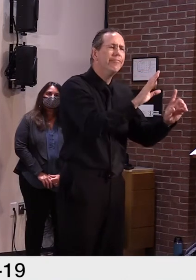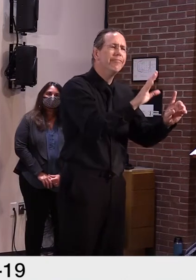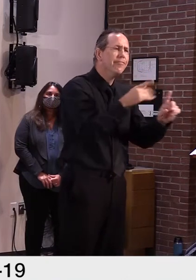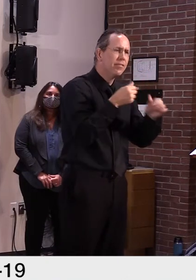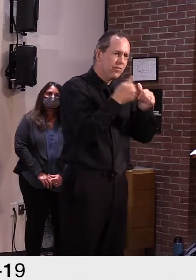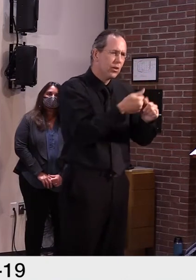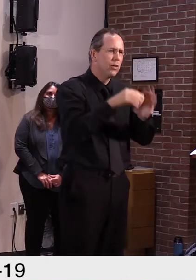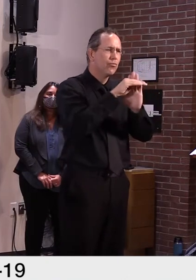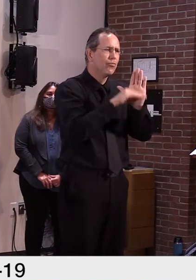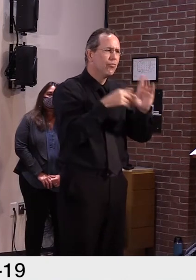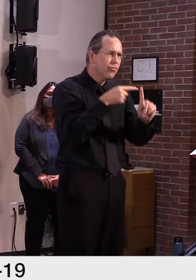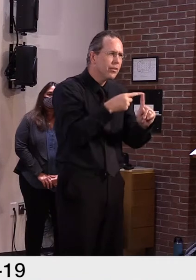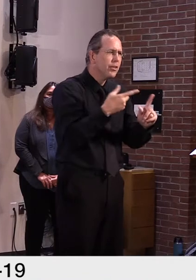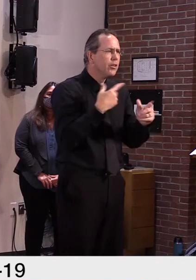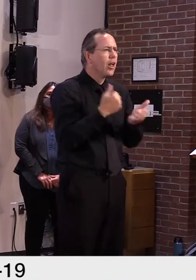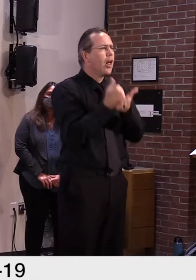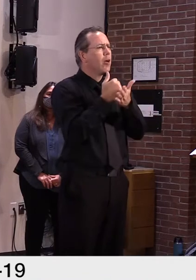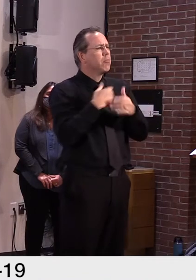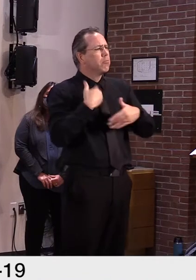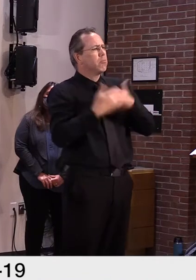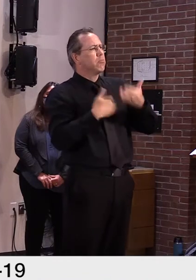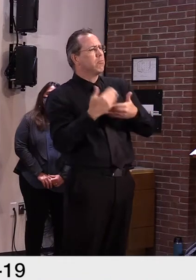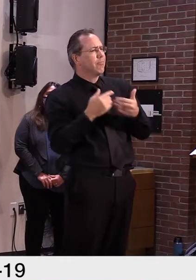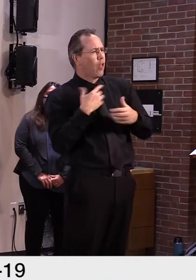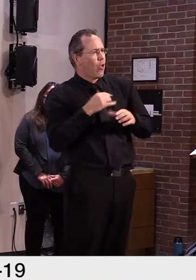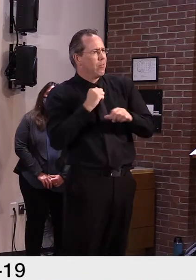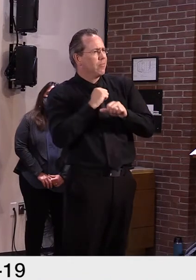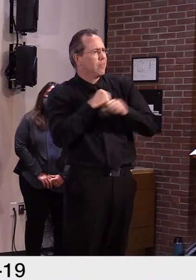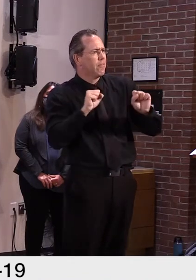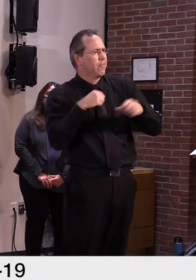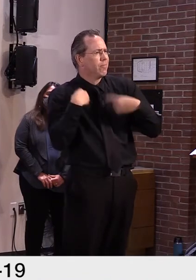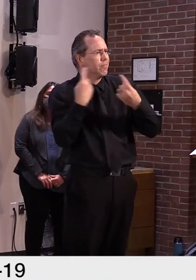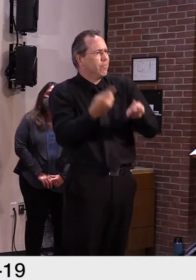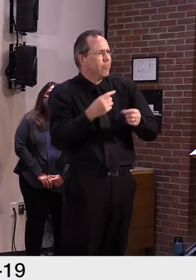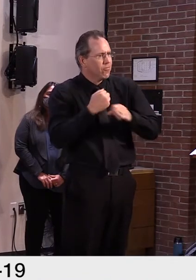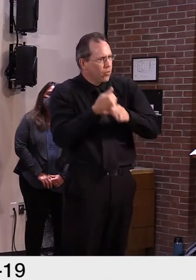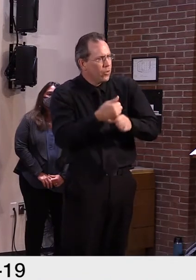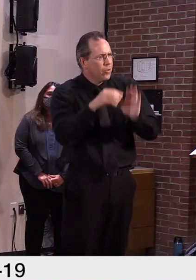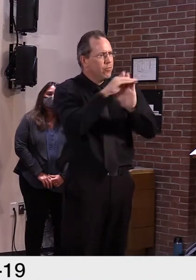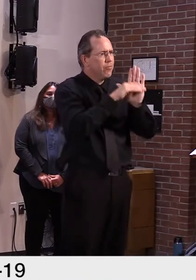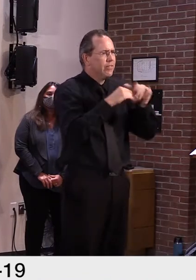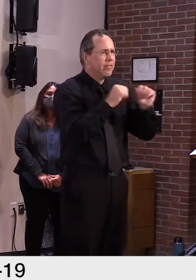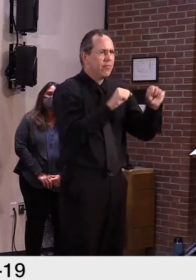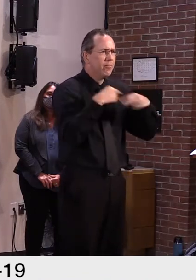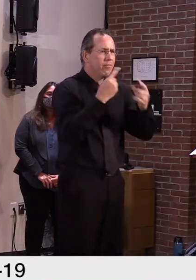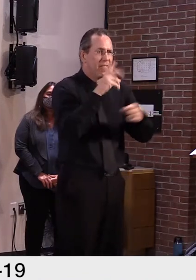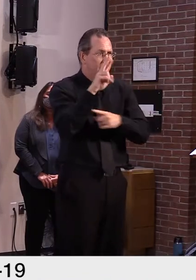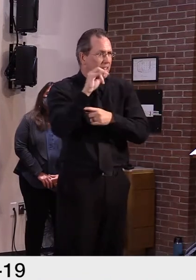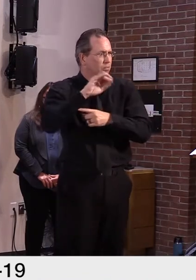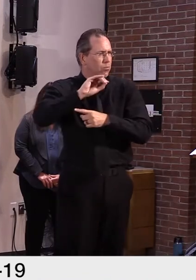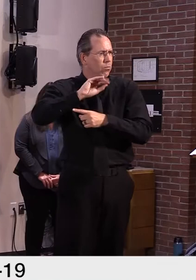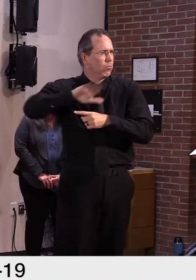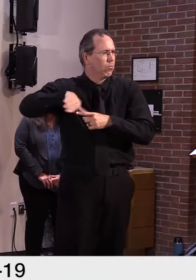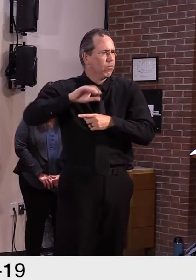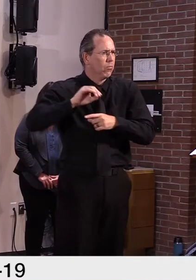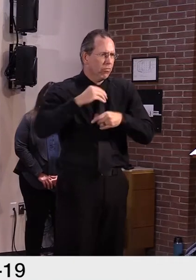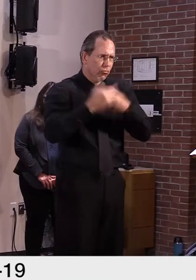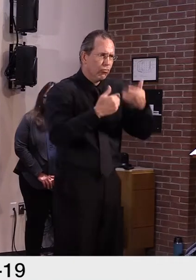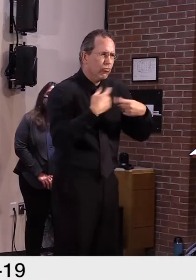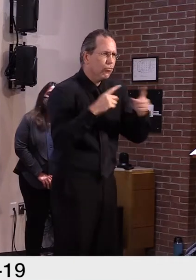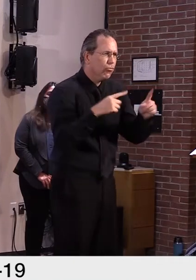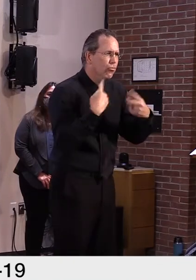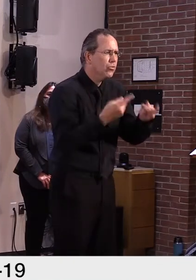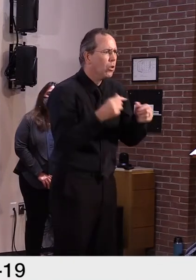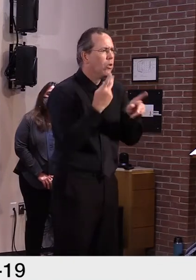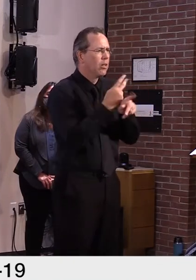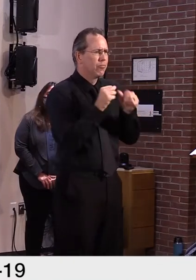And certainly we expect in the school situation to be operating with all these layers for some time until the full impact of the vaccine